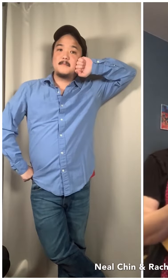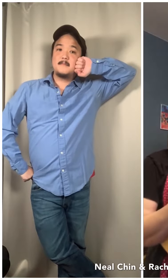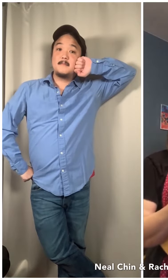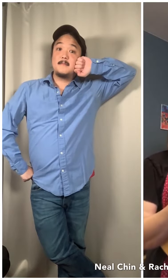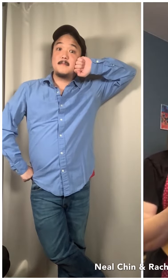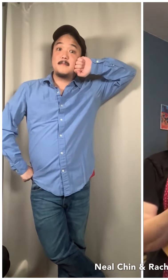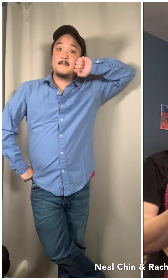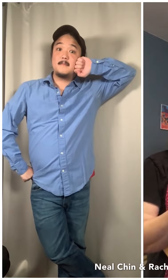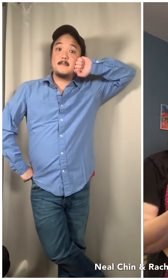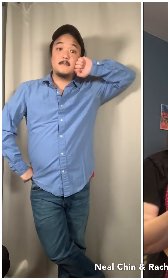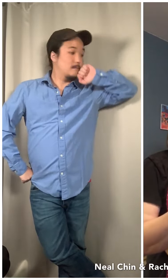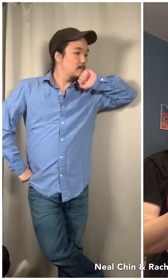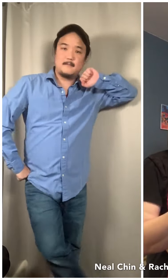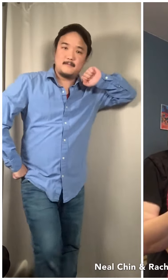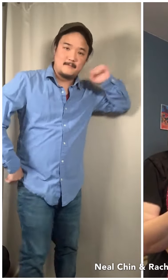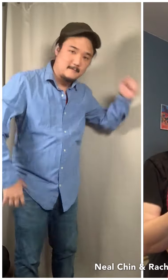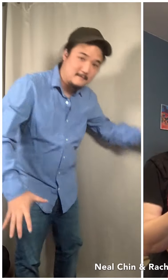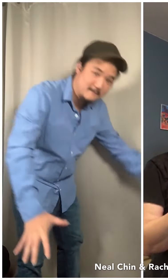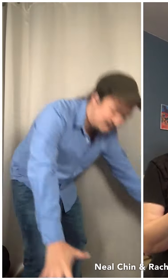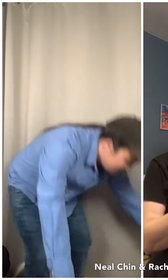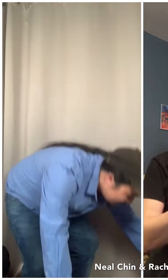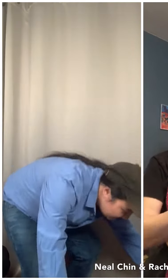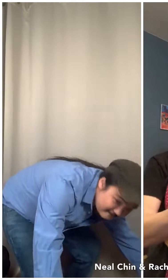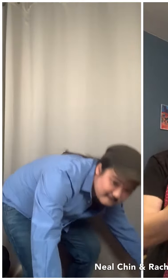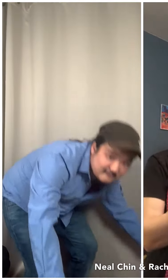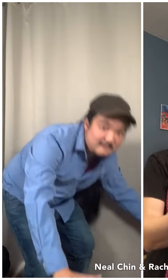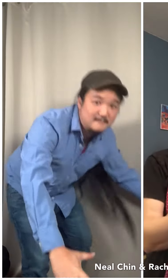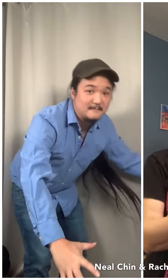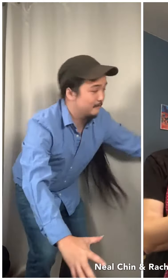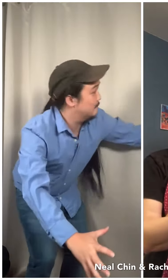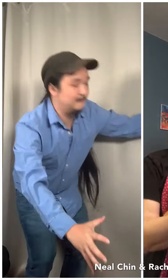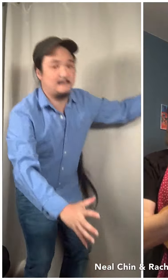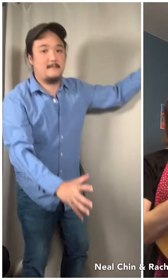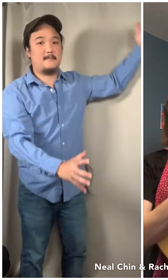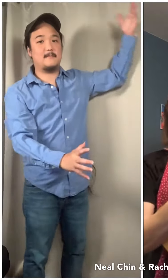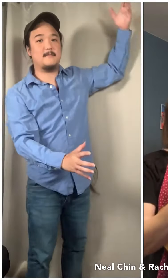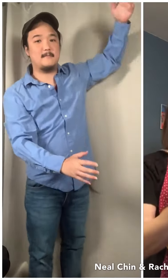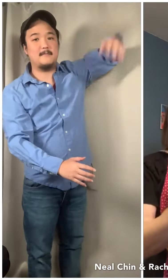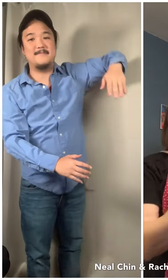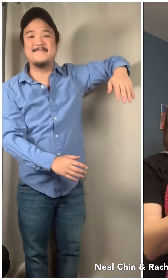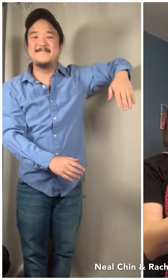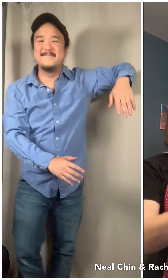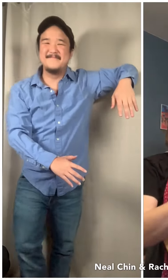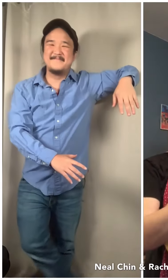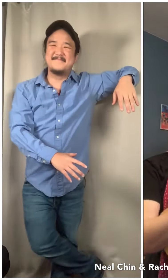The Sugar Blues featuring Mr. Neal Chin on the Air Base.